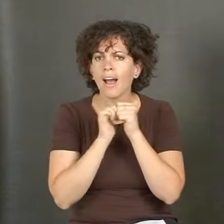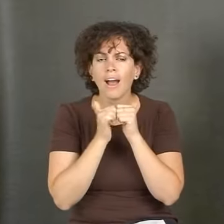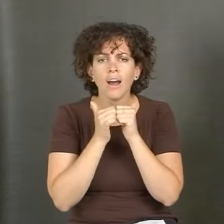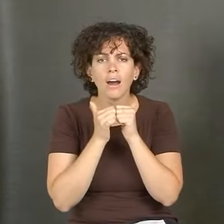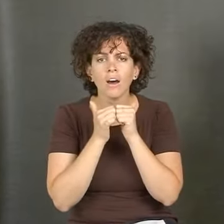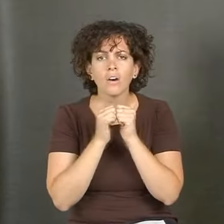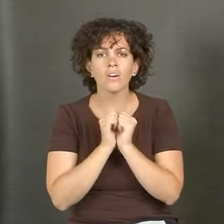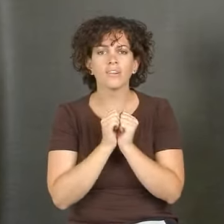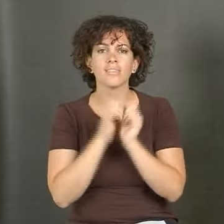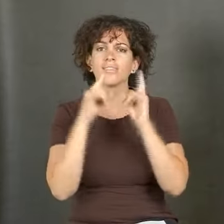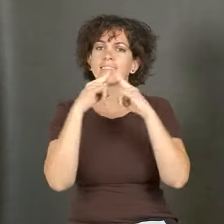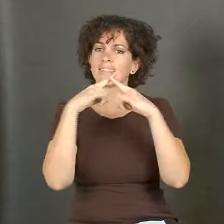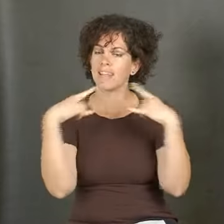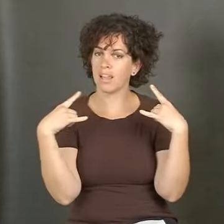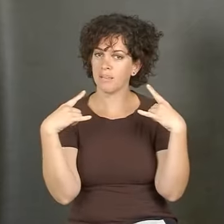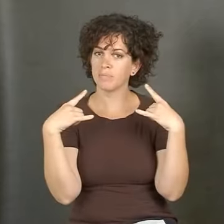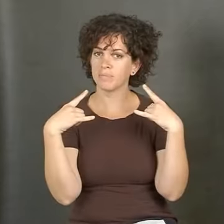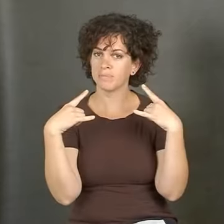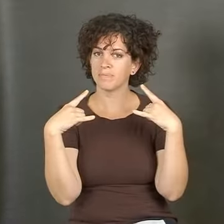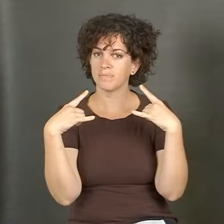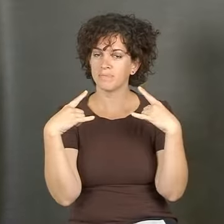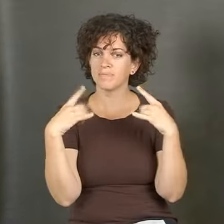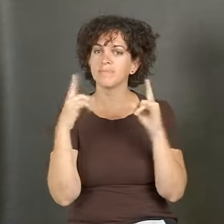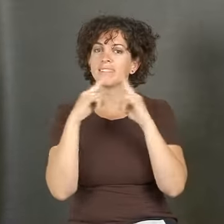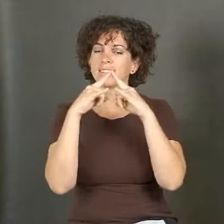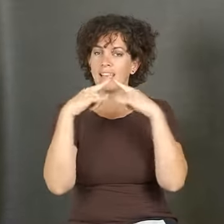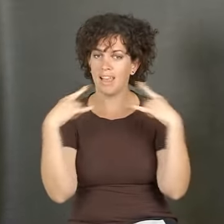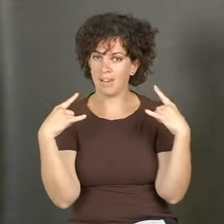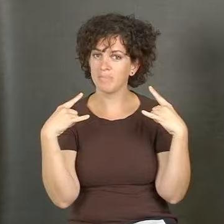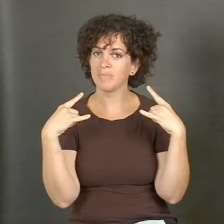language later on in life. I learned sign language at a camp.